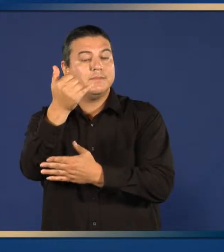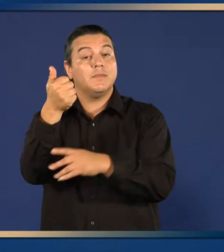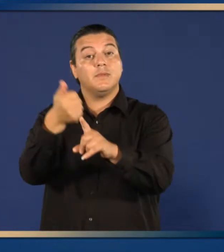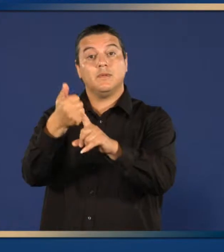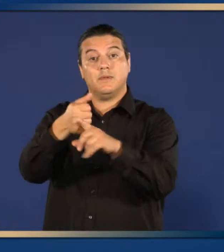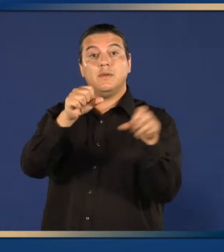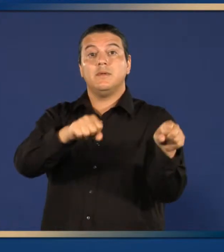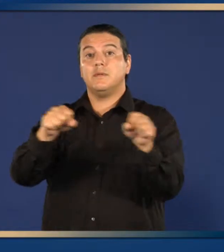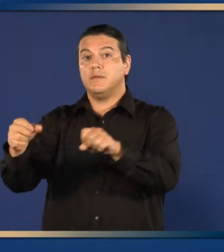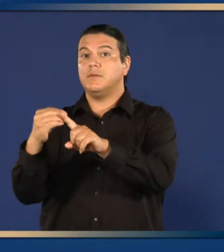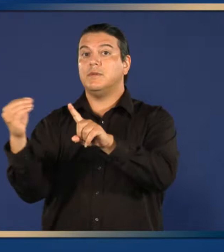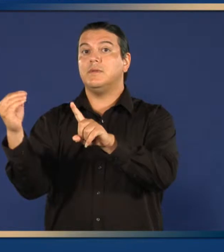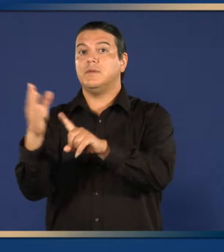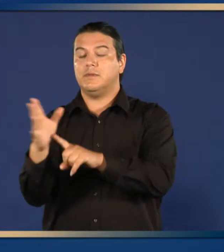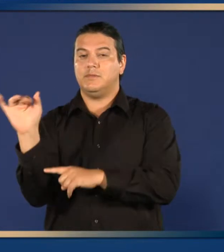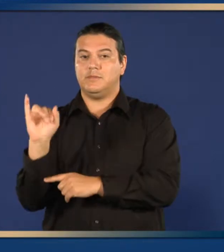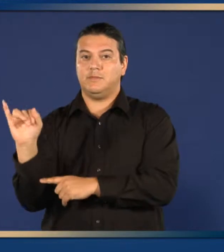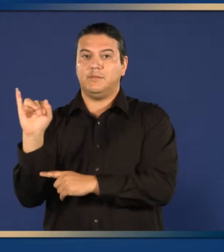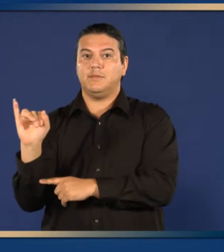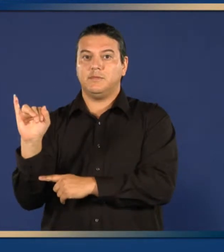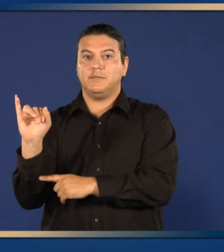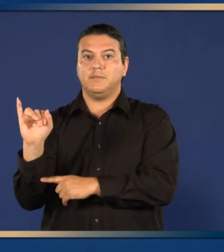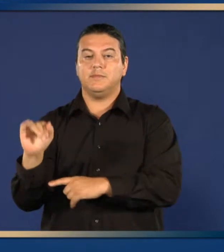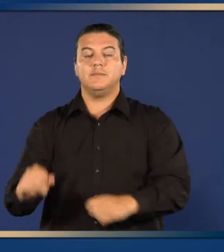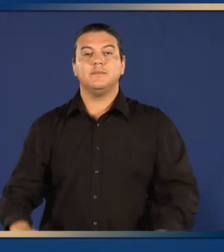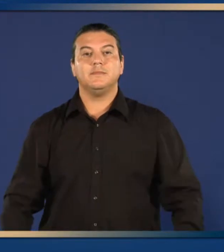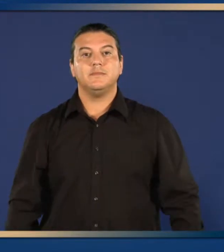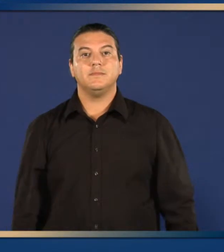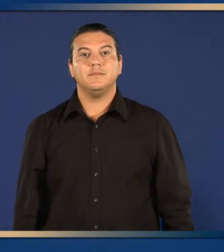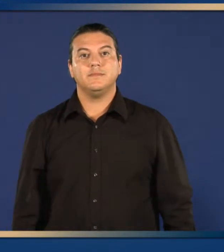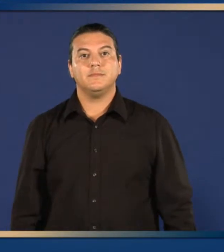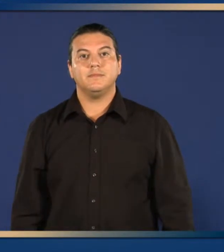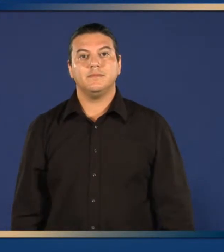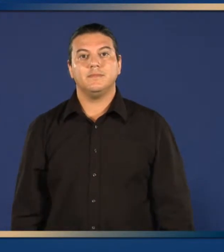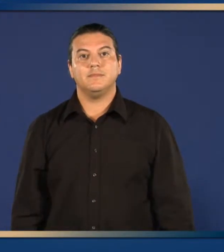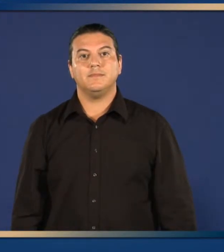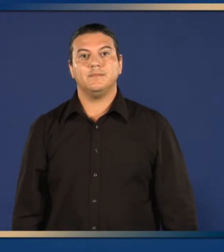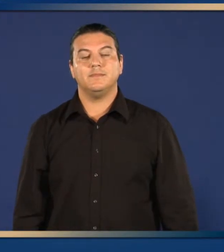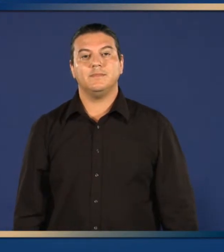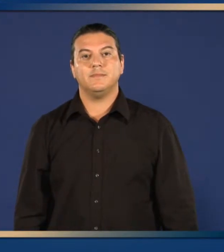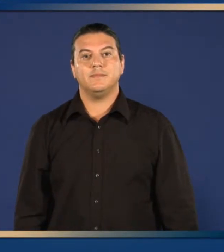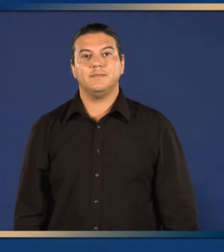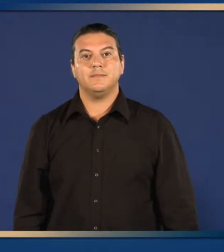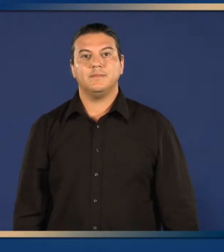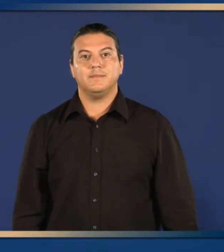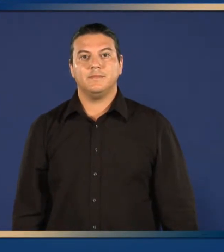against possible exposure to an infection causing bacteria.